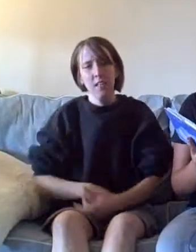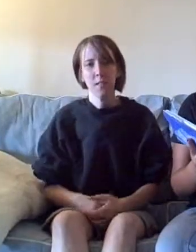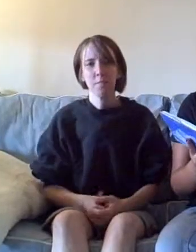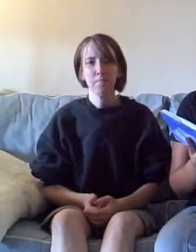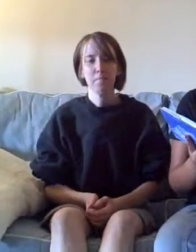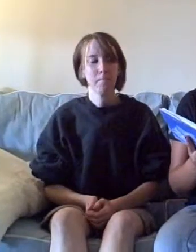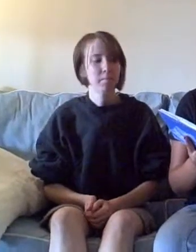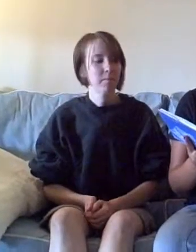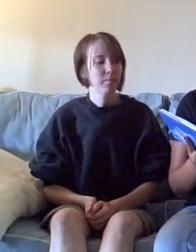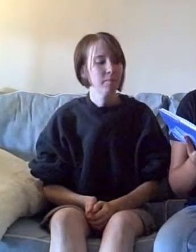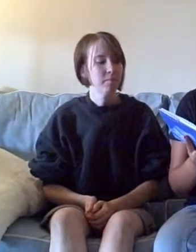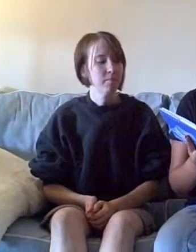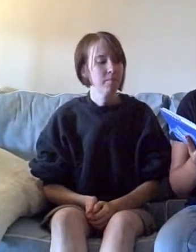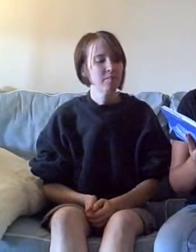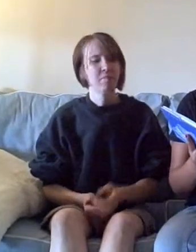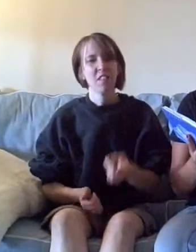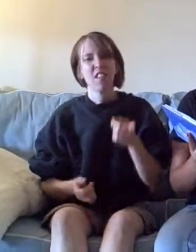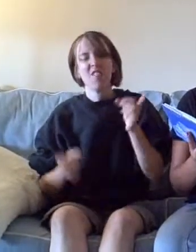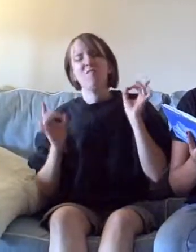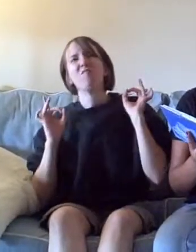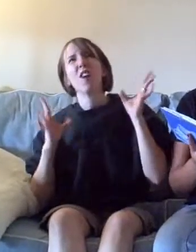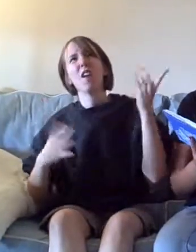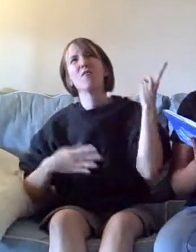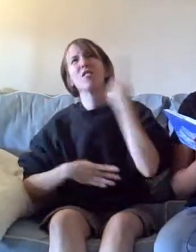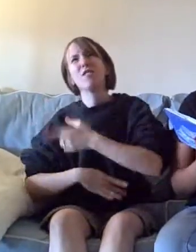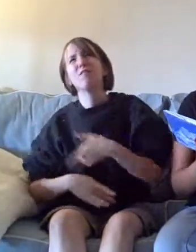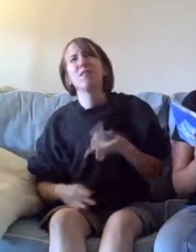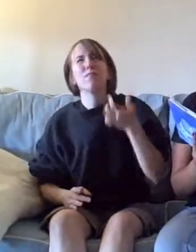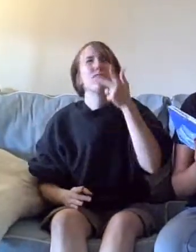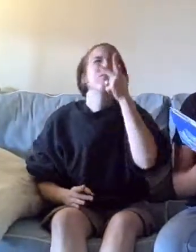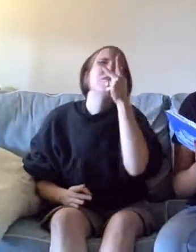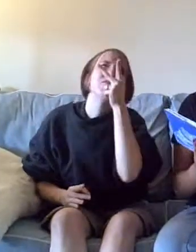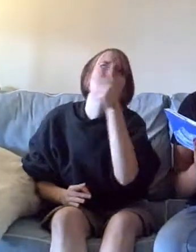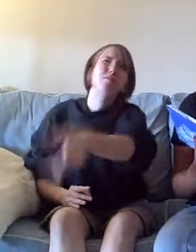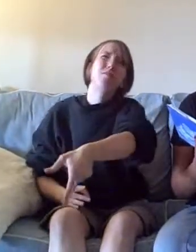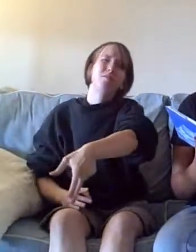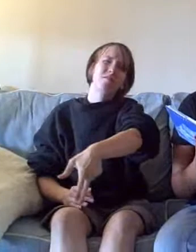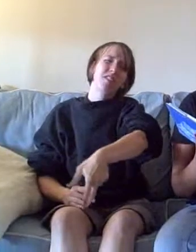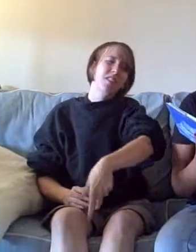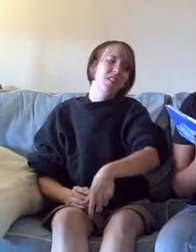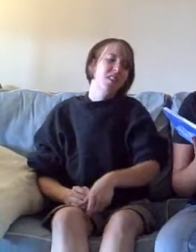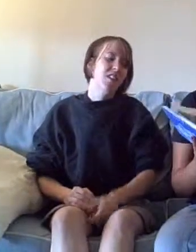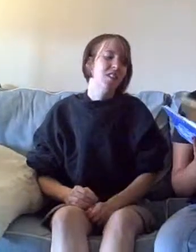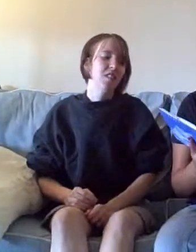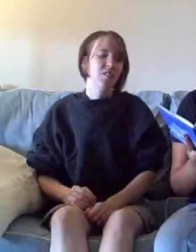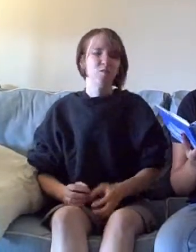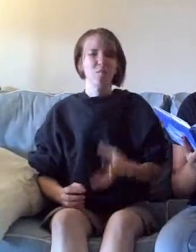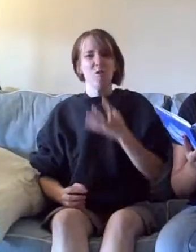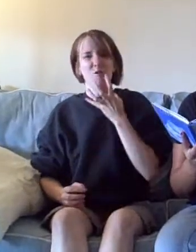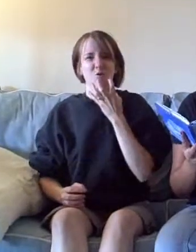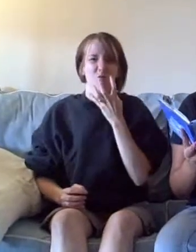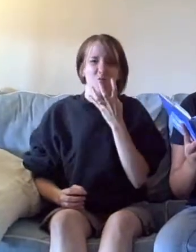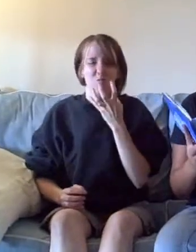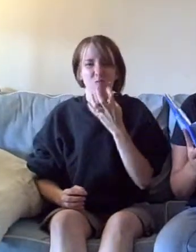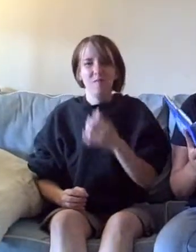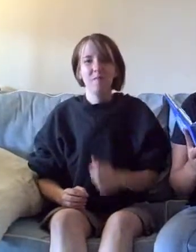There are miserable days when you feel lousy, grumpy,